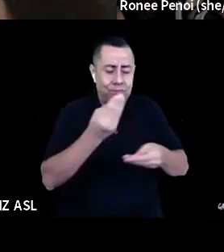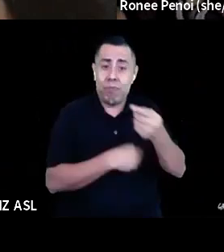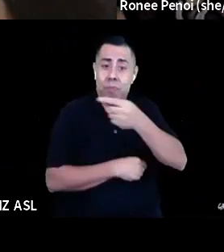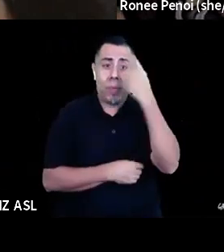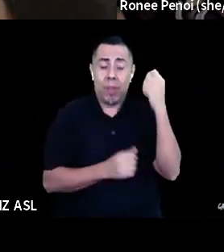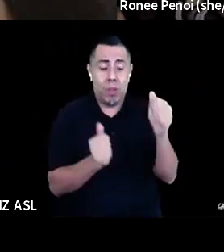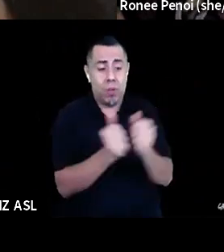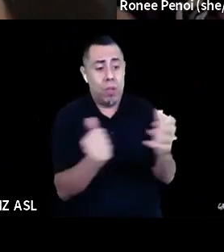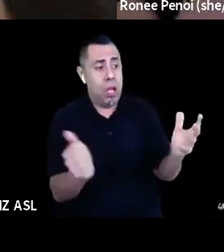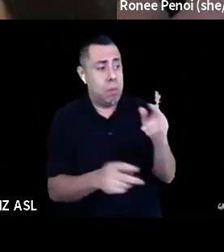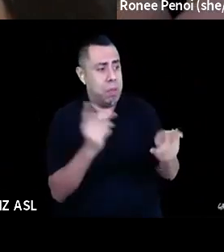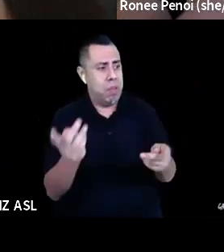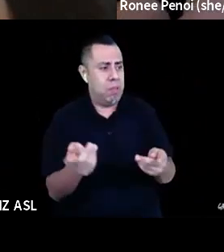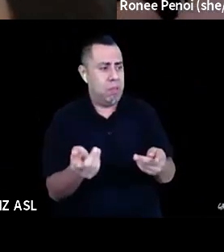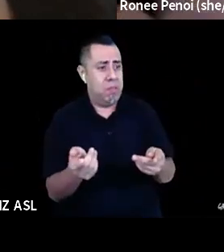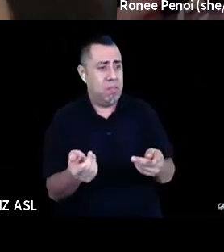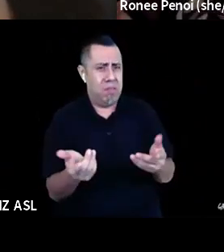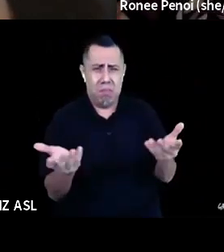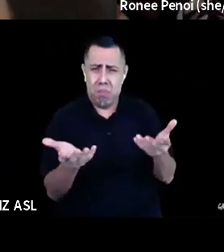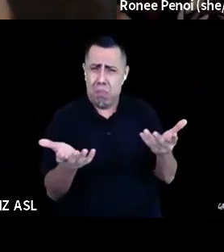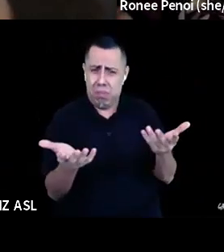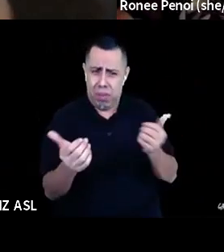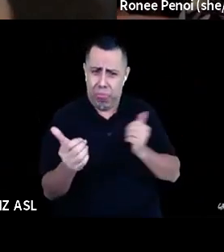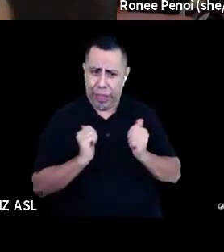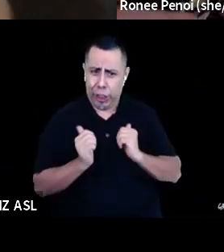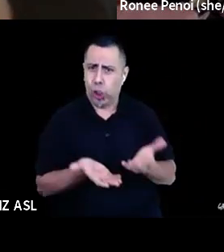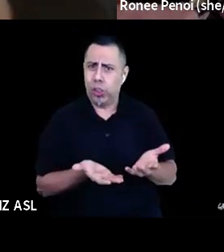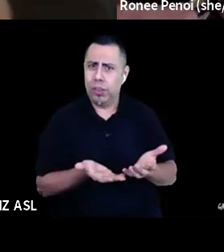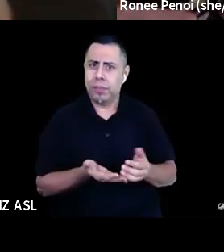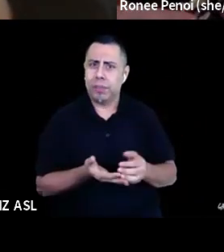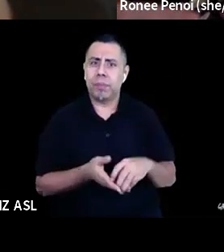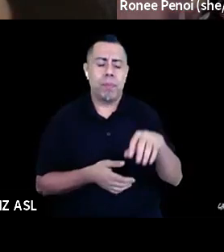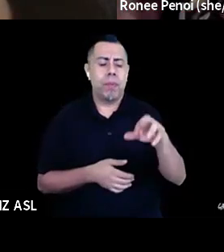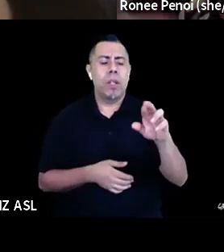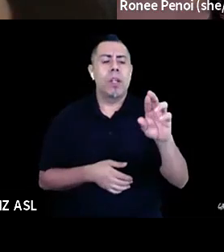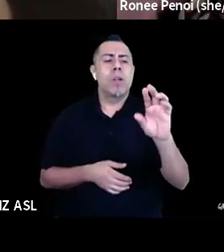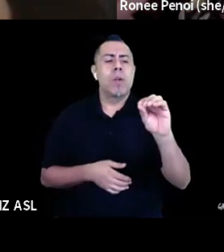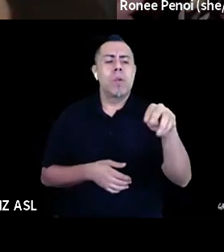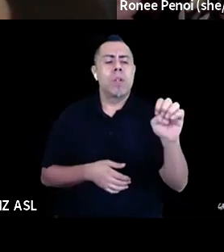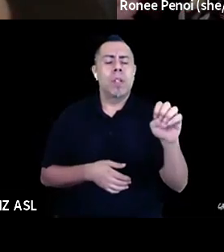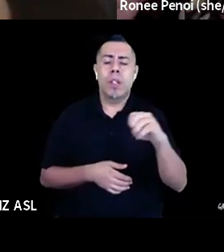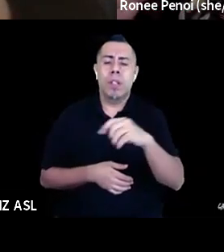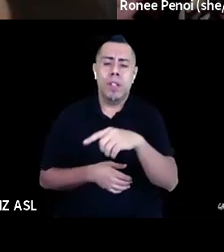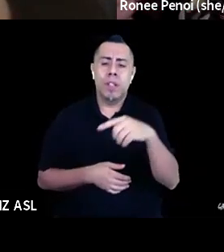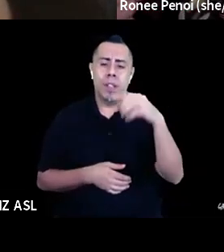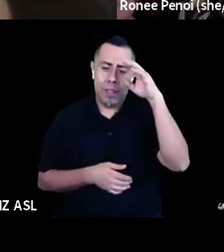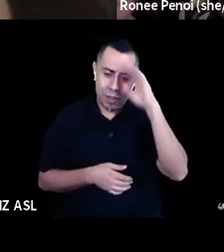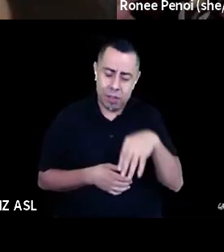Yeah. I find so many times that a lot of these conversations about, um, you know, capital A access about, um,